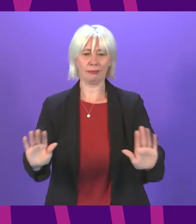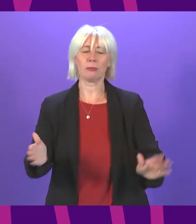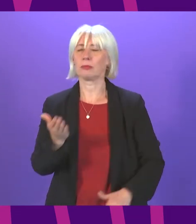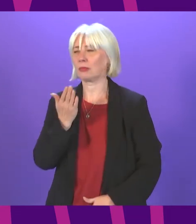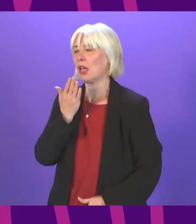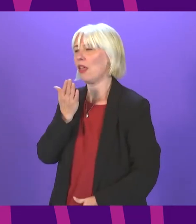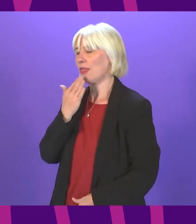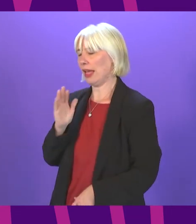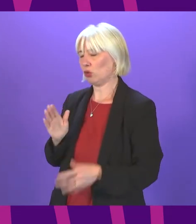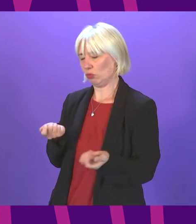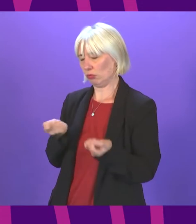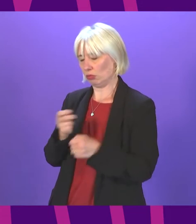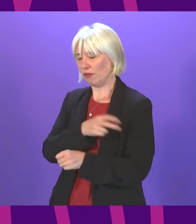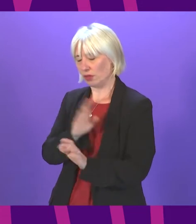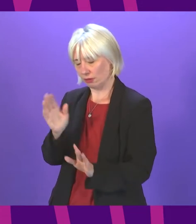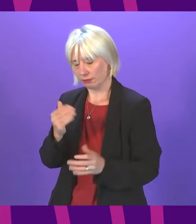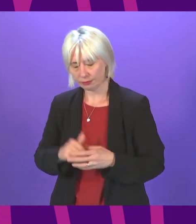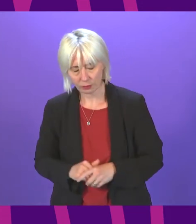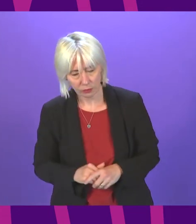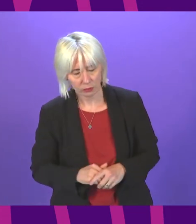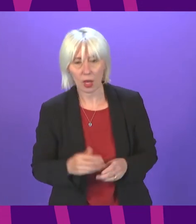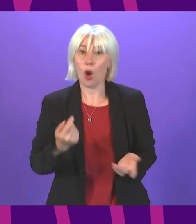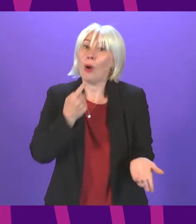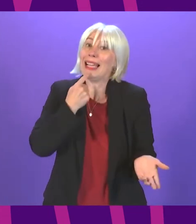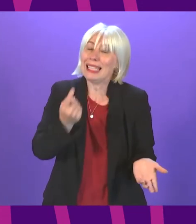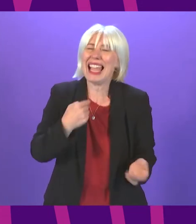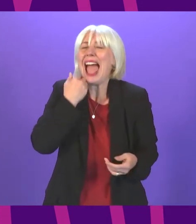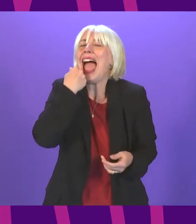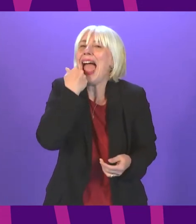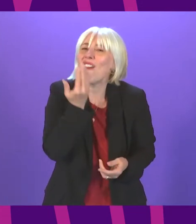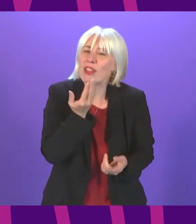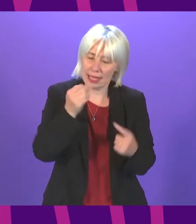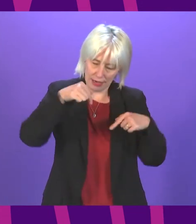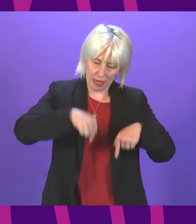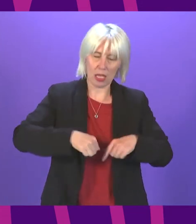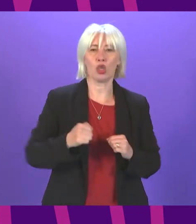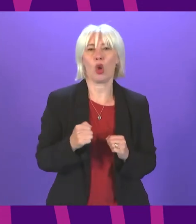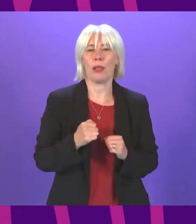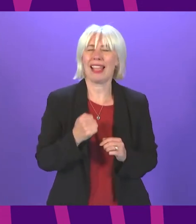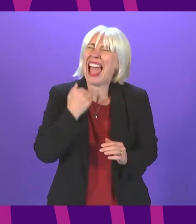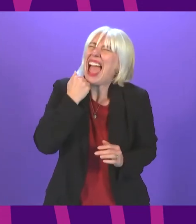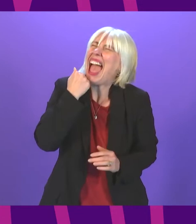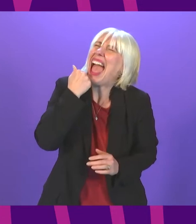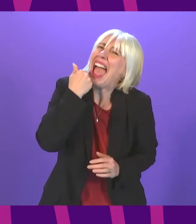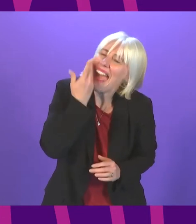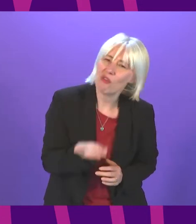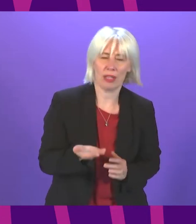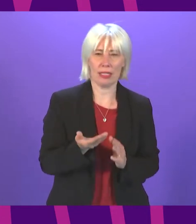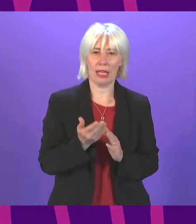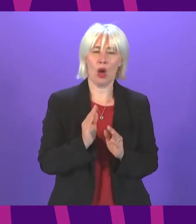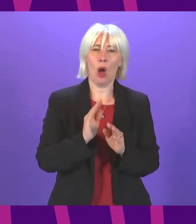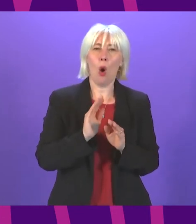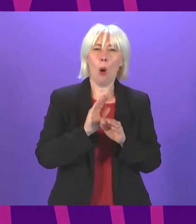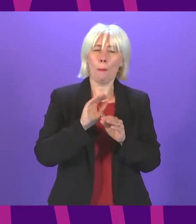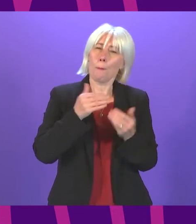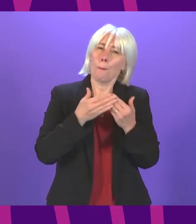Presiding Officer. Because what I was saying was every day in Scotland, every single day, more than three